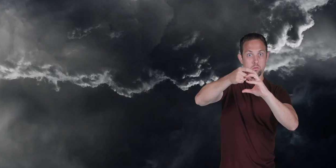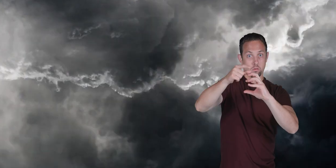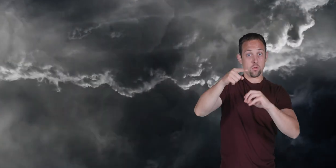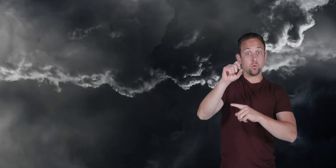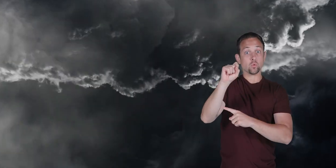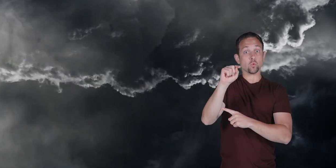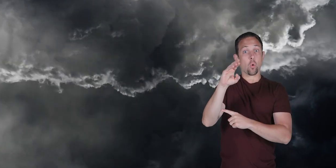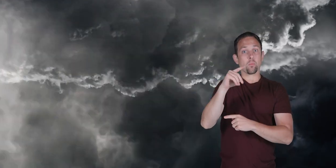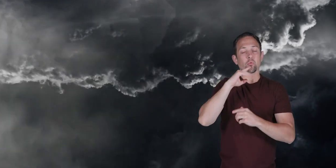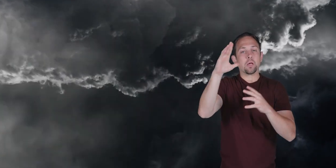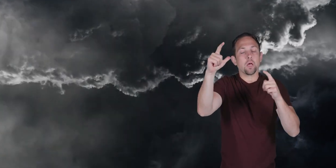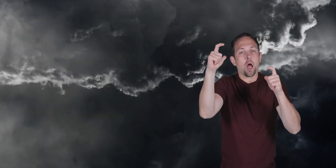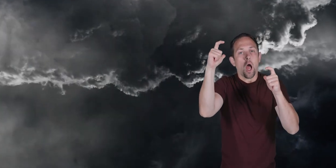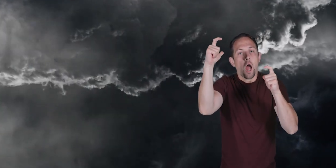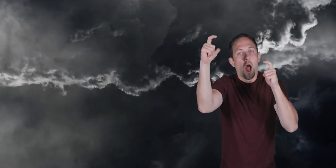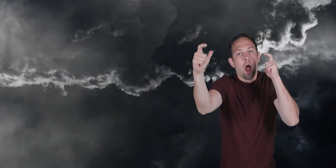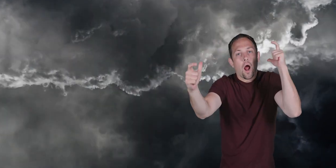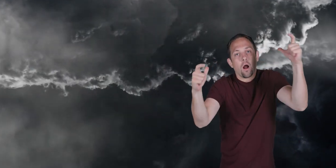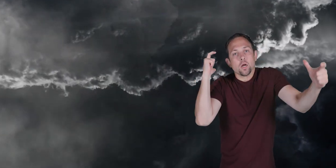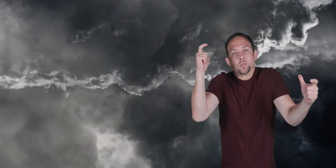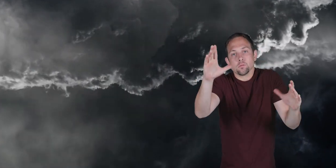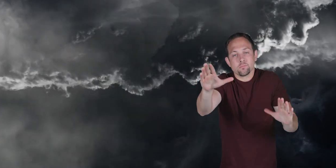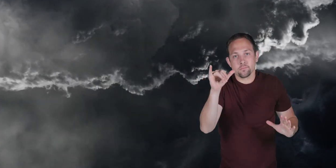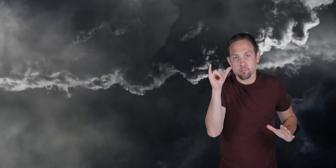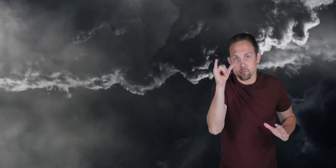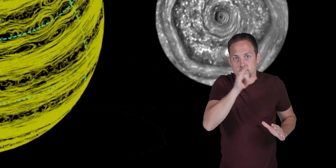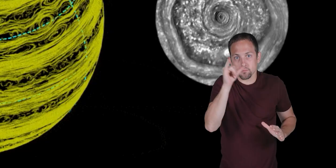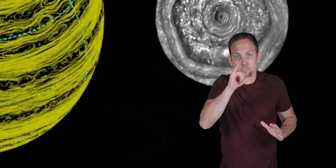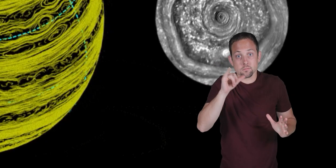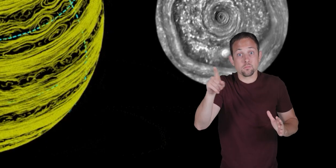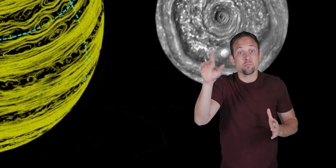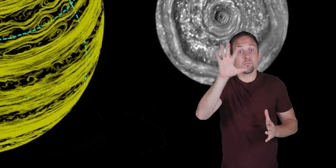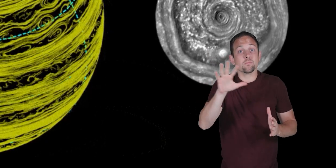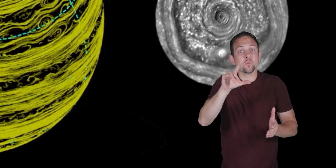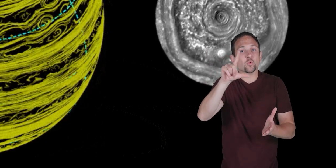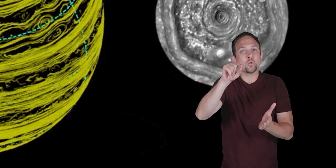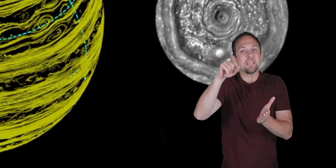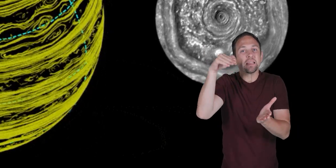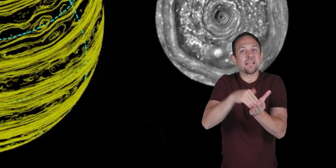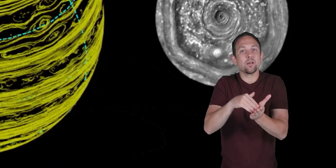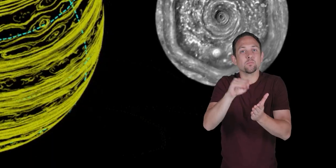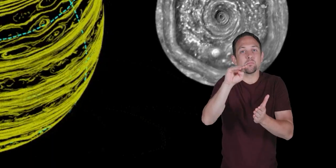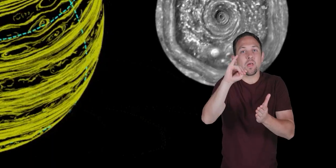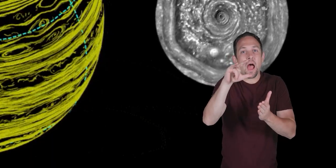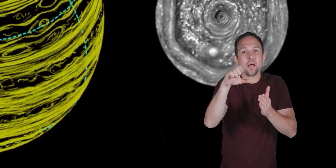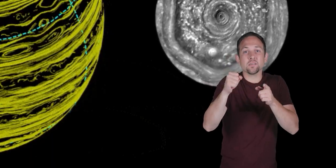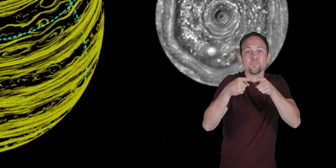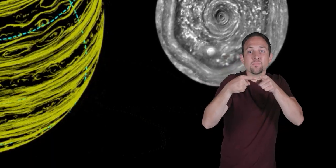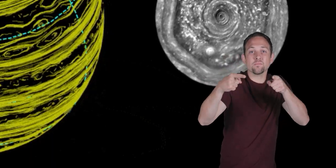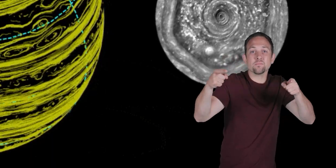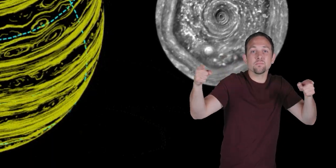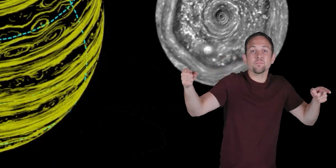storm is so enormous it is about 20 000 miles wide